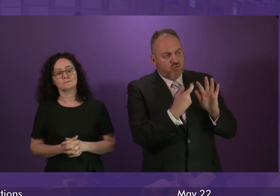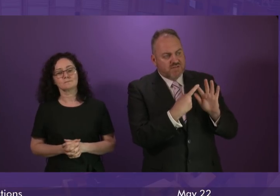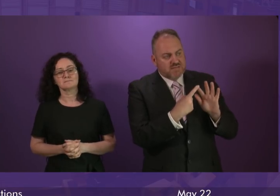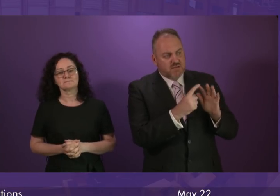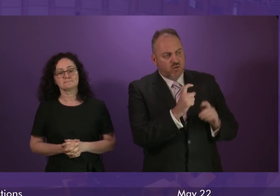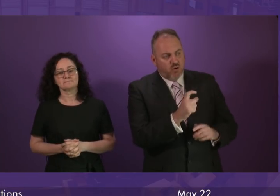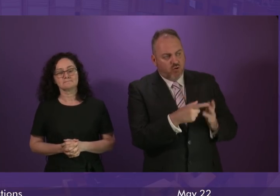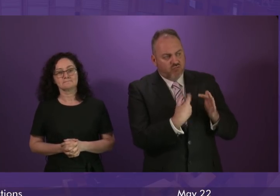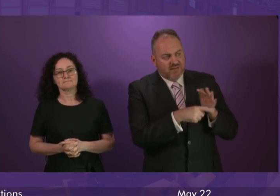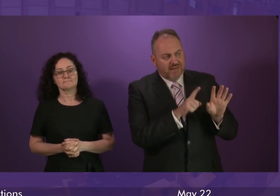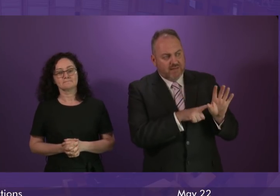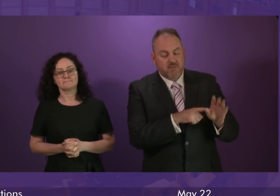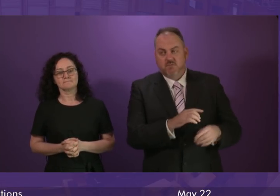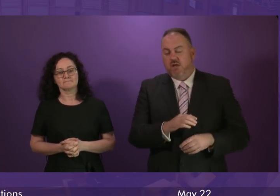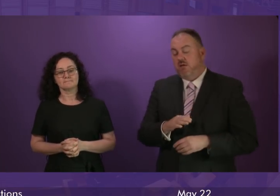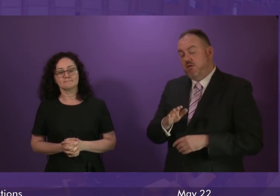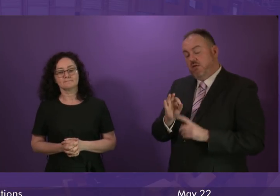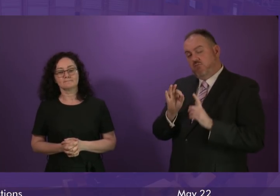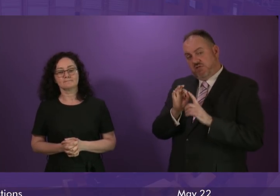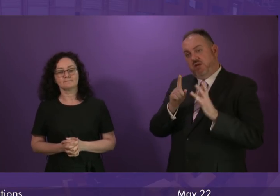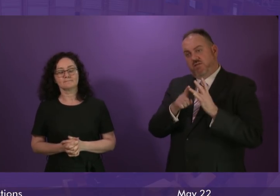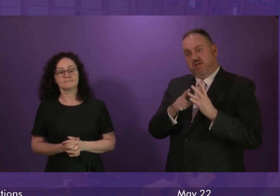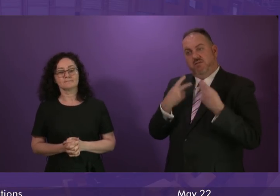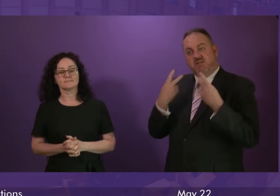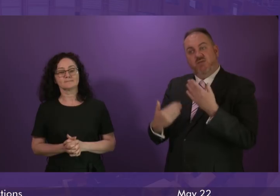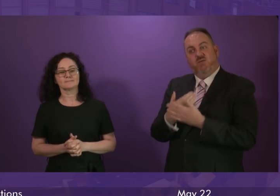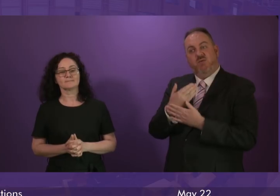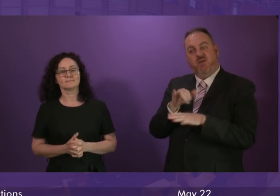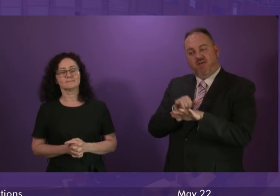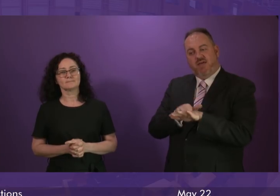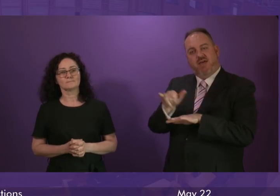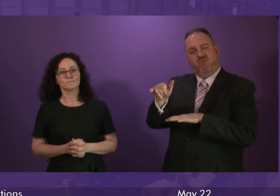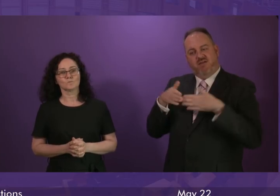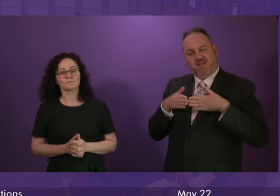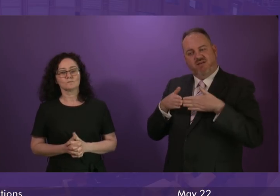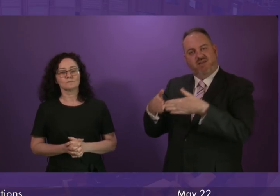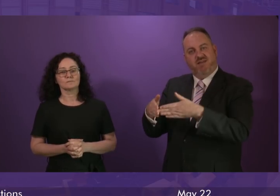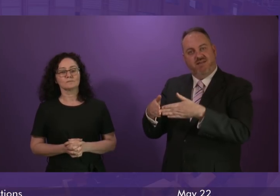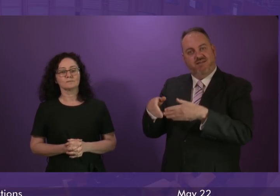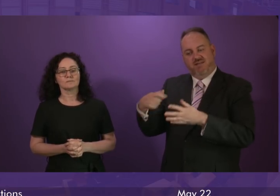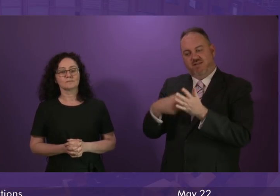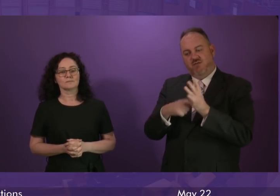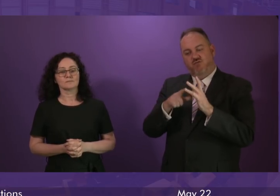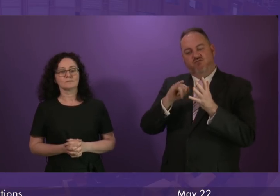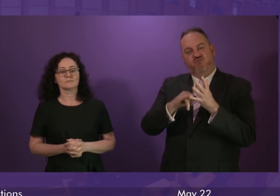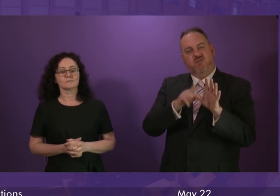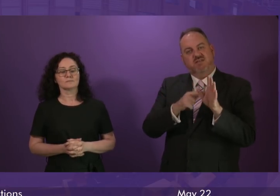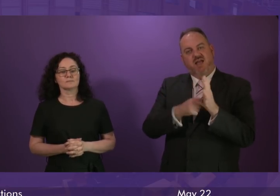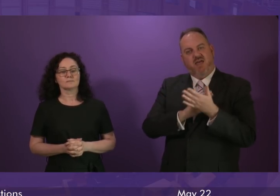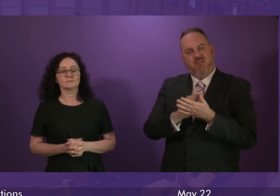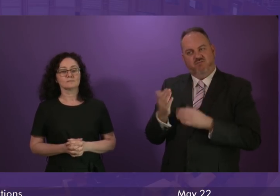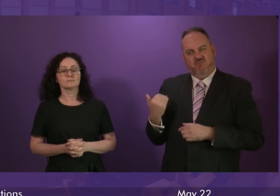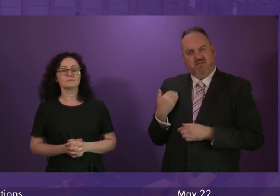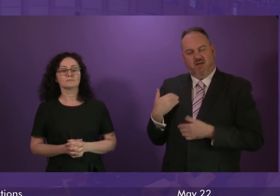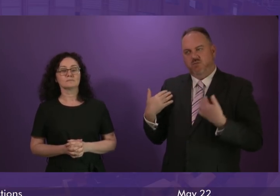Resigning officer. Having been privileged to visit our new aircraft carrier, HMS Prince of Wales in Rosyth recently, I was very impressed with such a